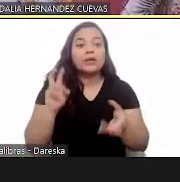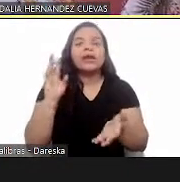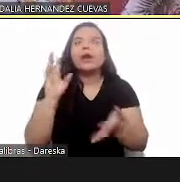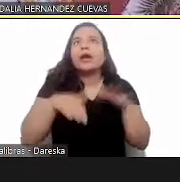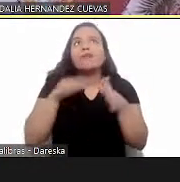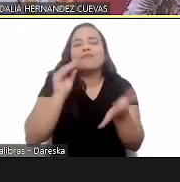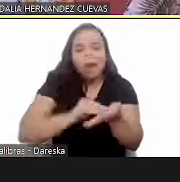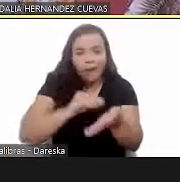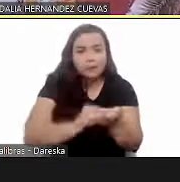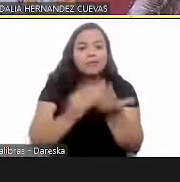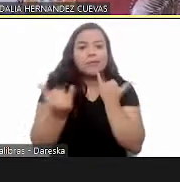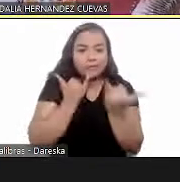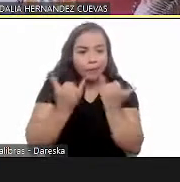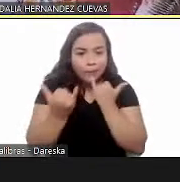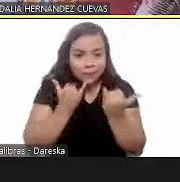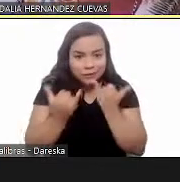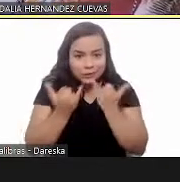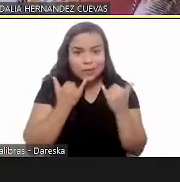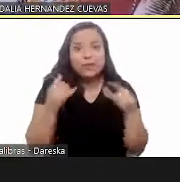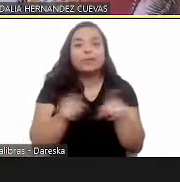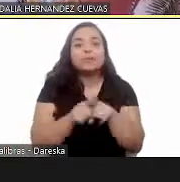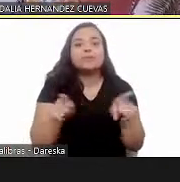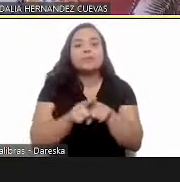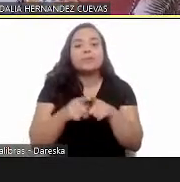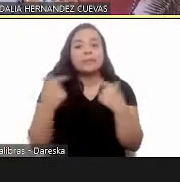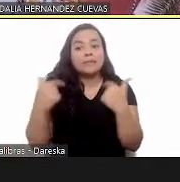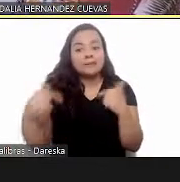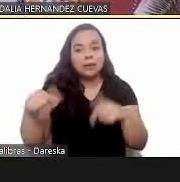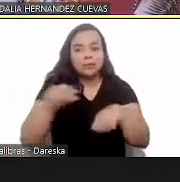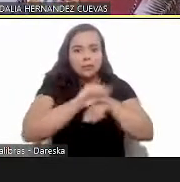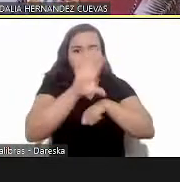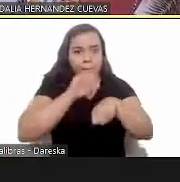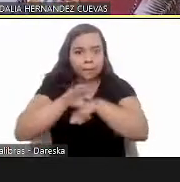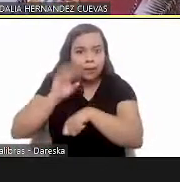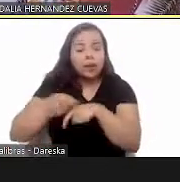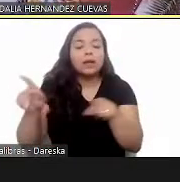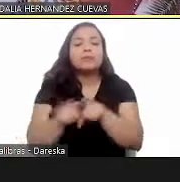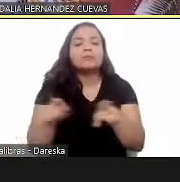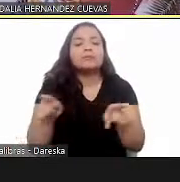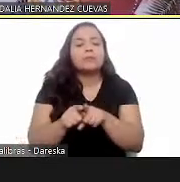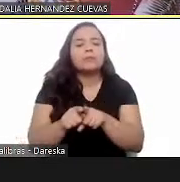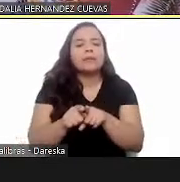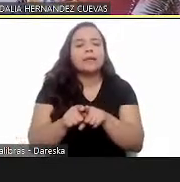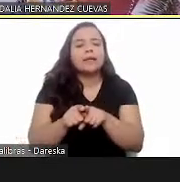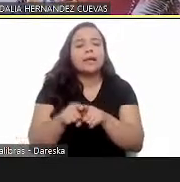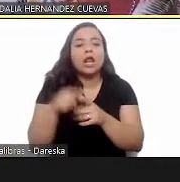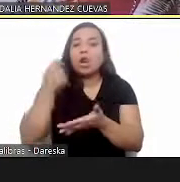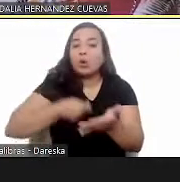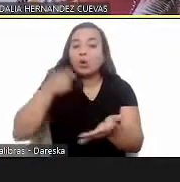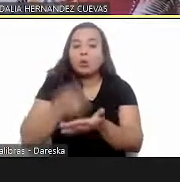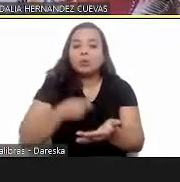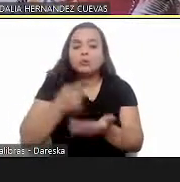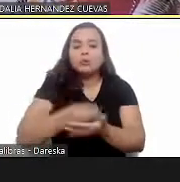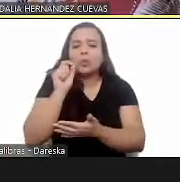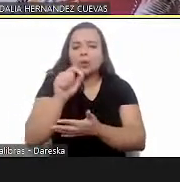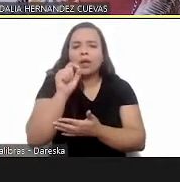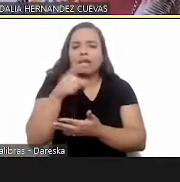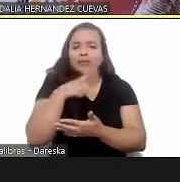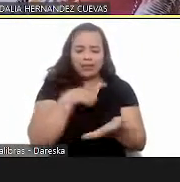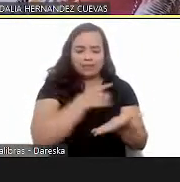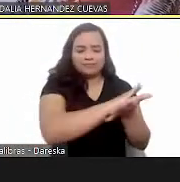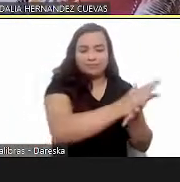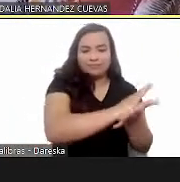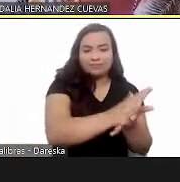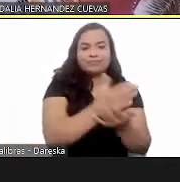provide some information not complete information but let's work with what we have cooperating against prejudice prejudice